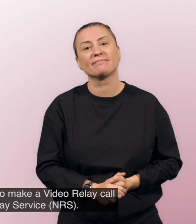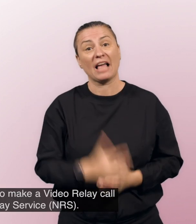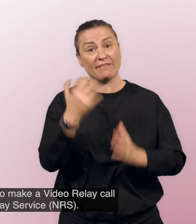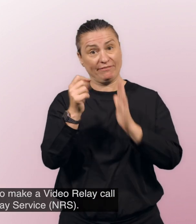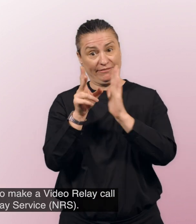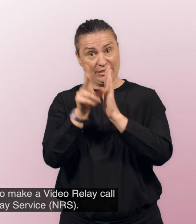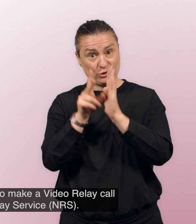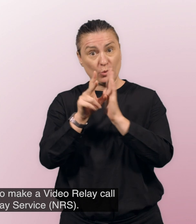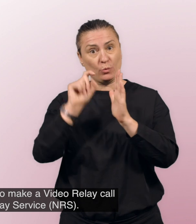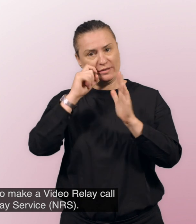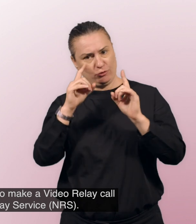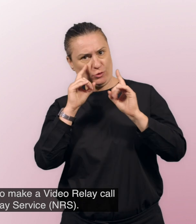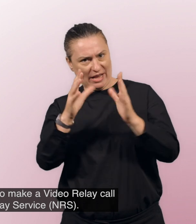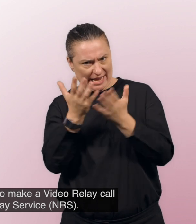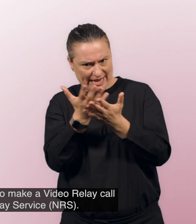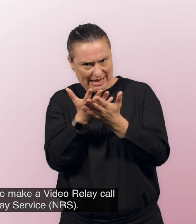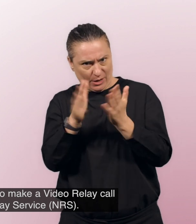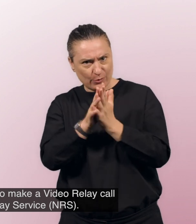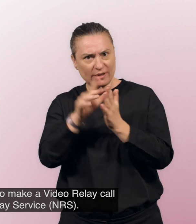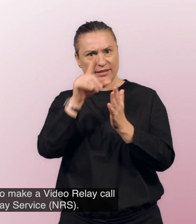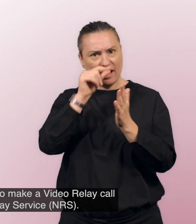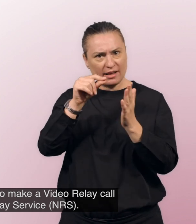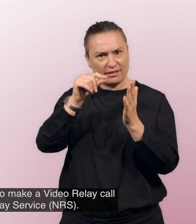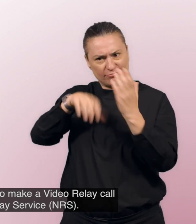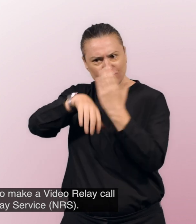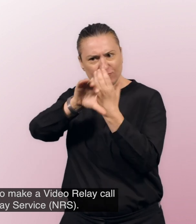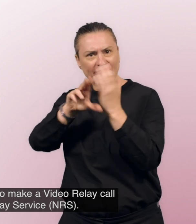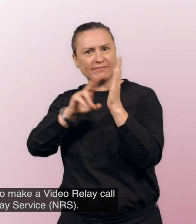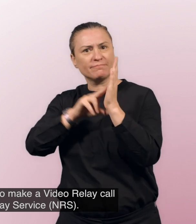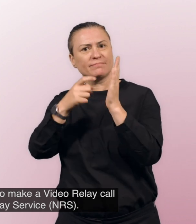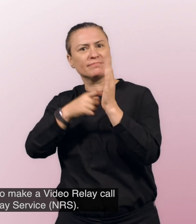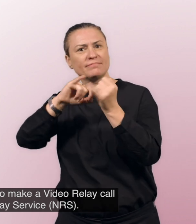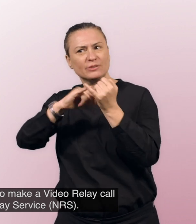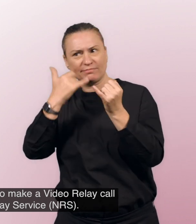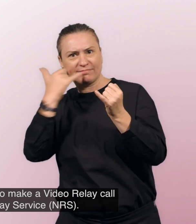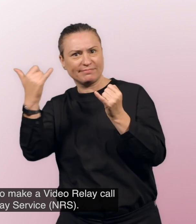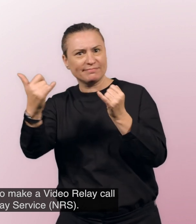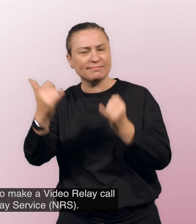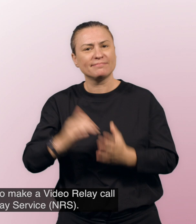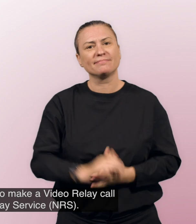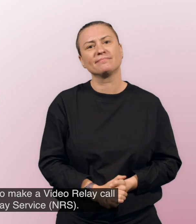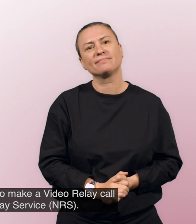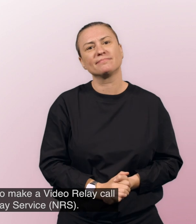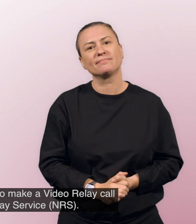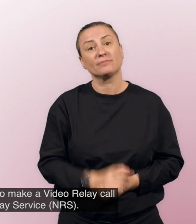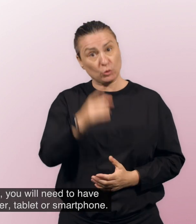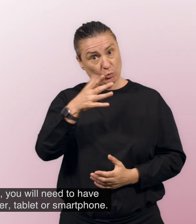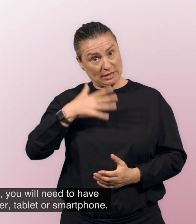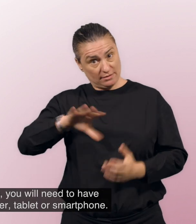This video will show you how to make a Video Relay call using the National Relay service. To make